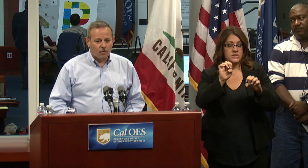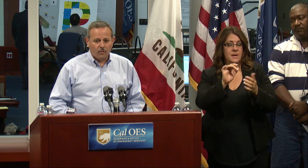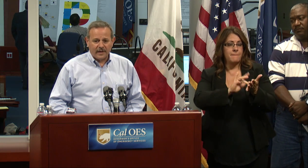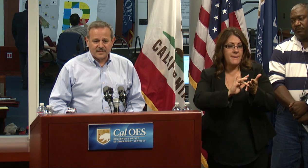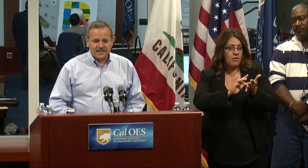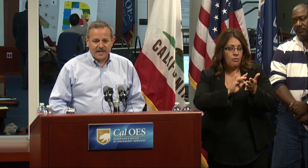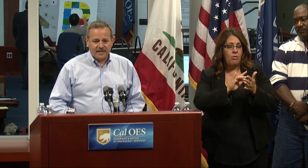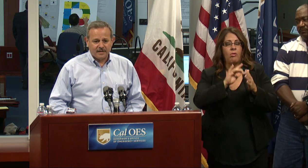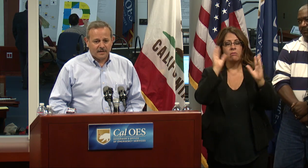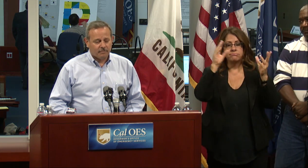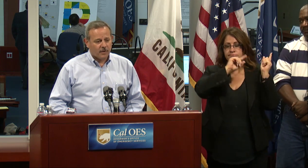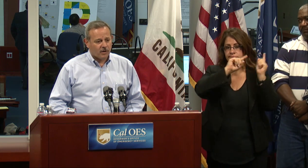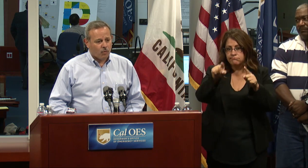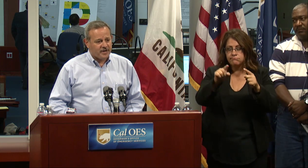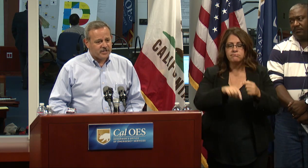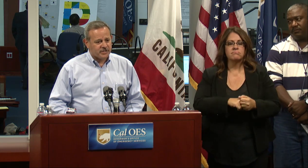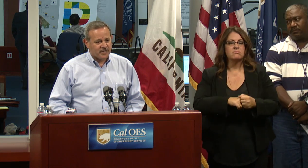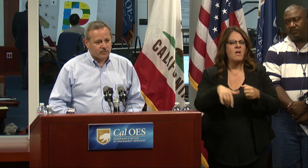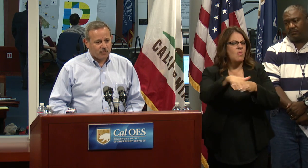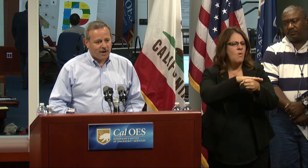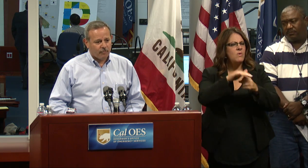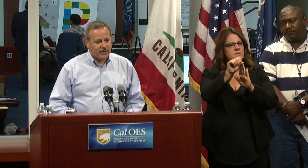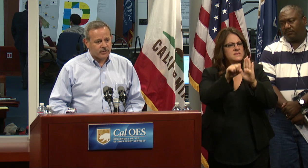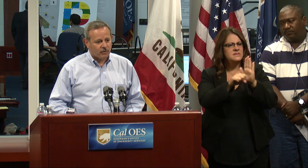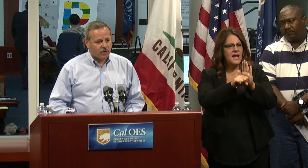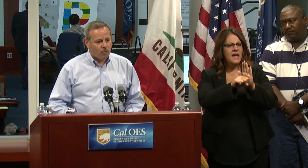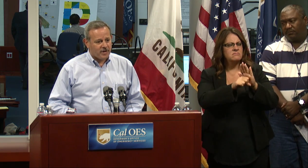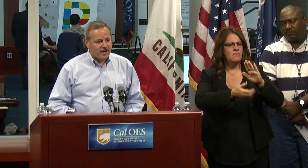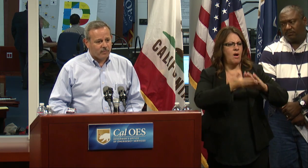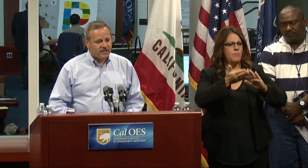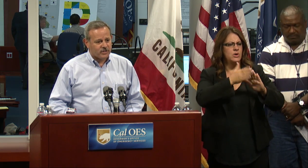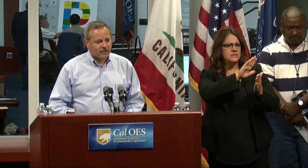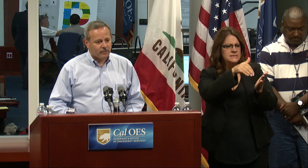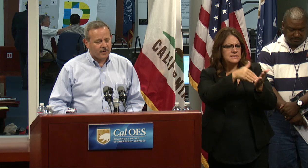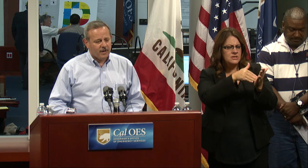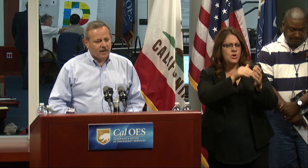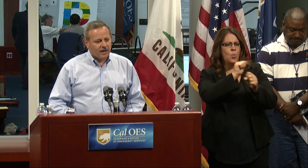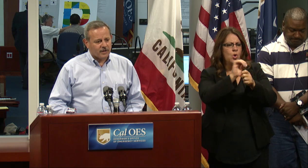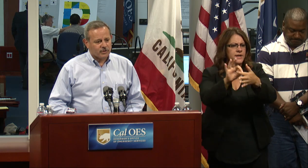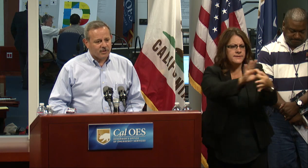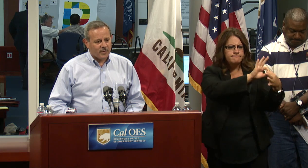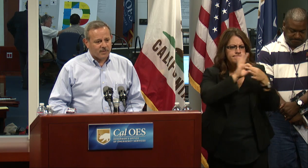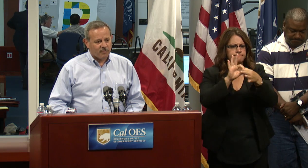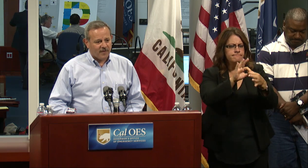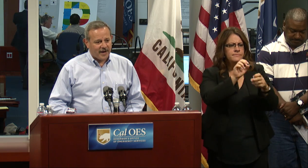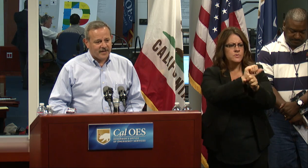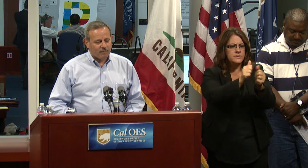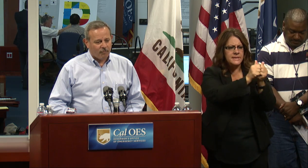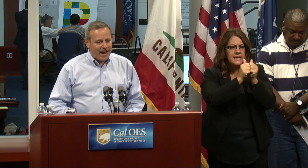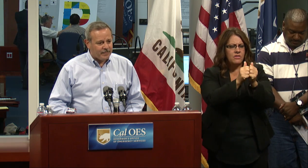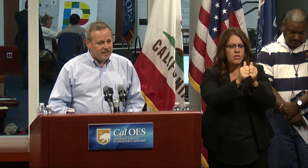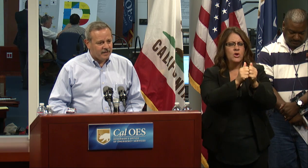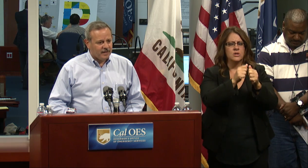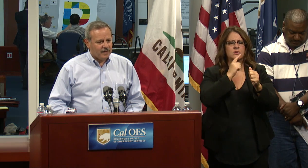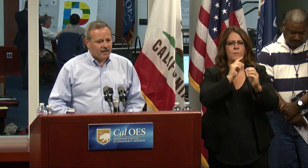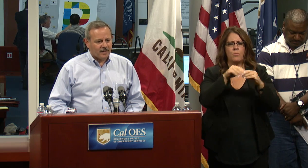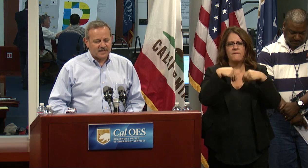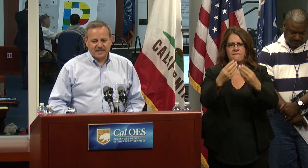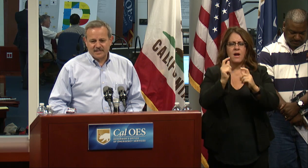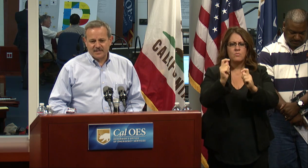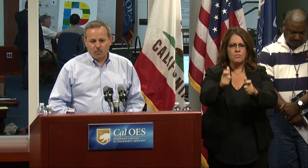local and state coordination centers are operational and coordinating with each other so that we can provide rapid